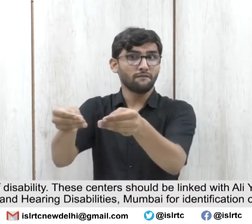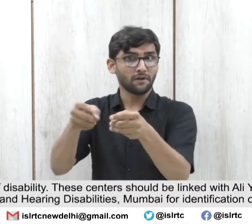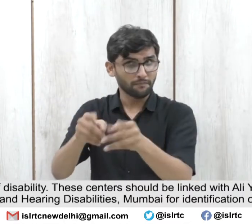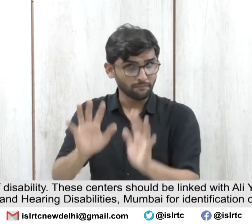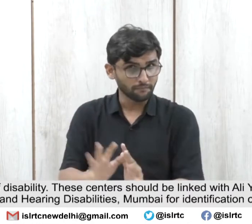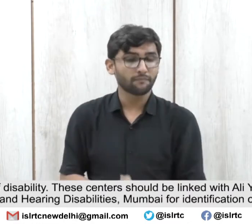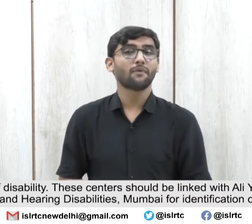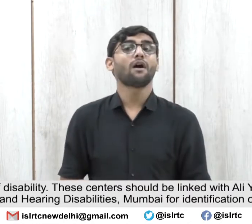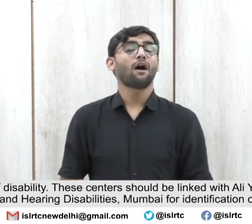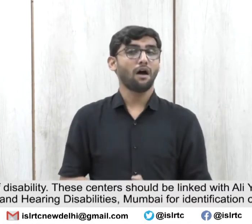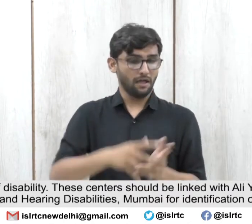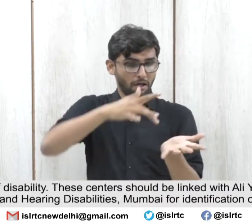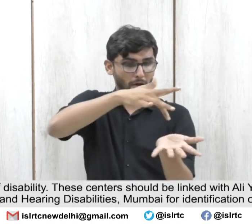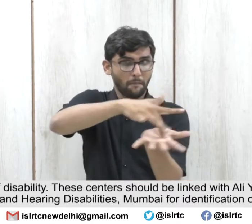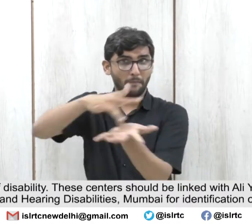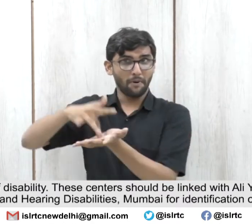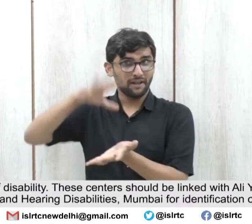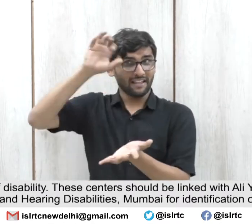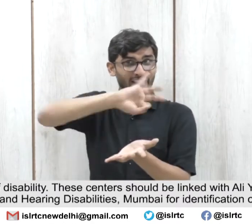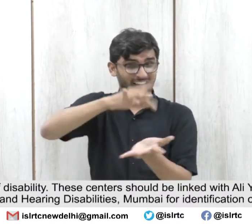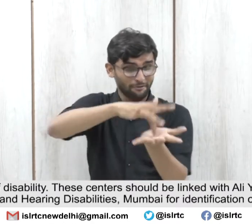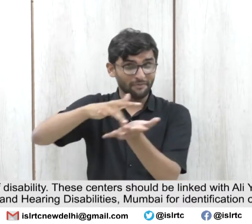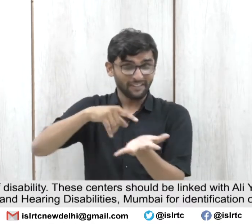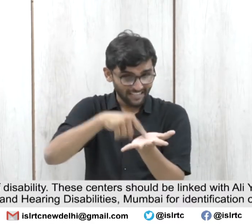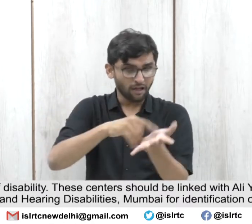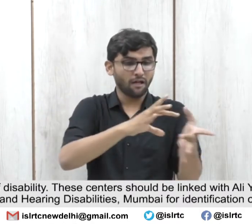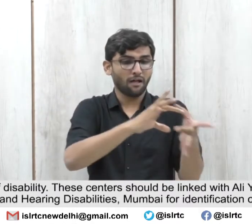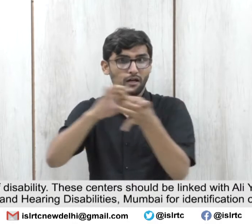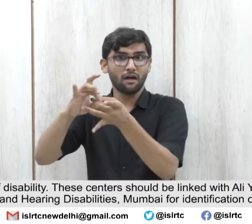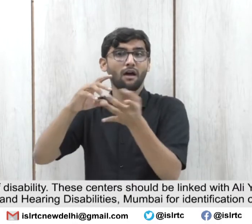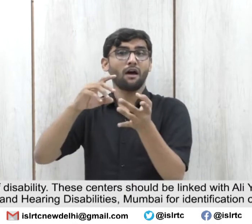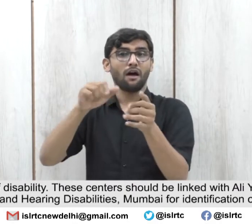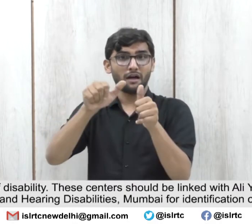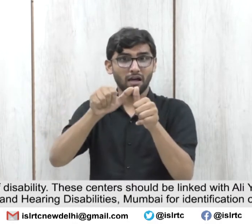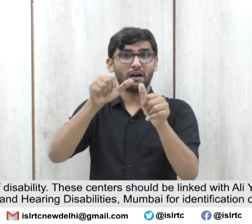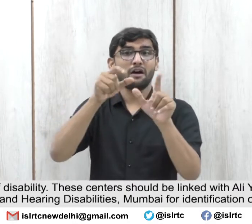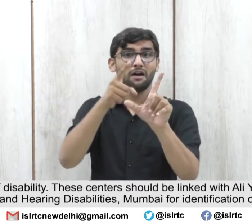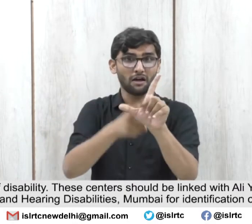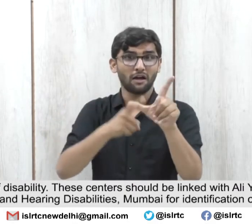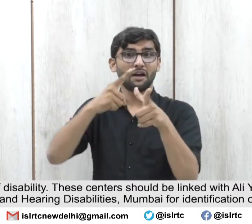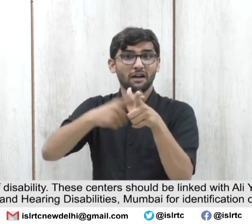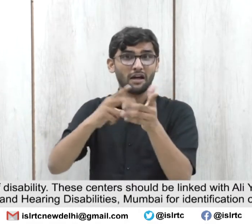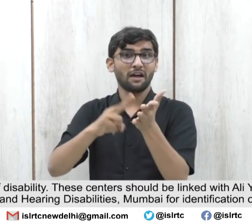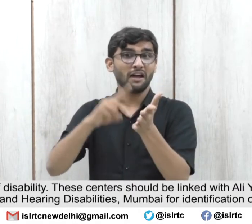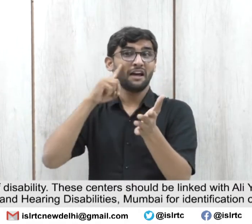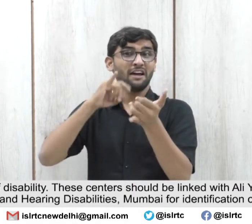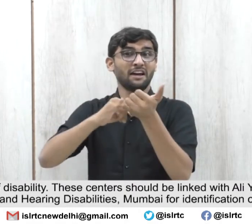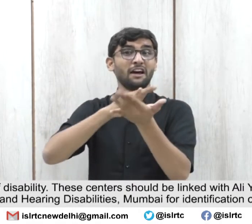National Institute of Speech and